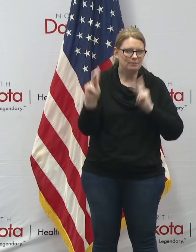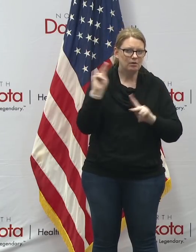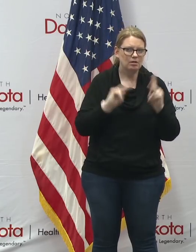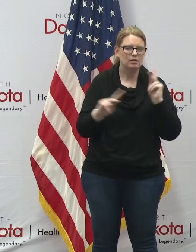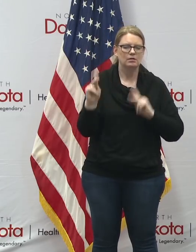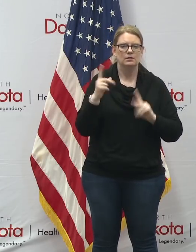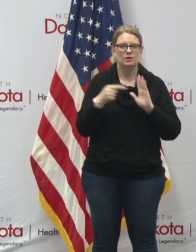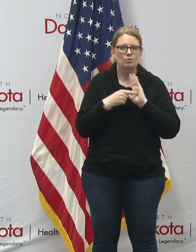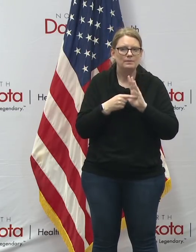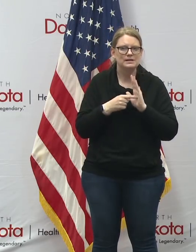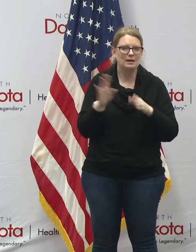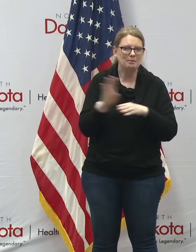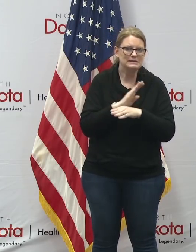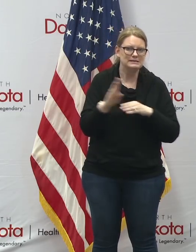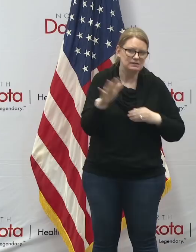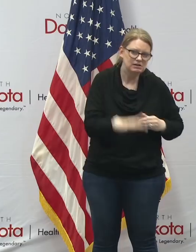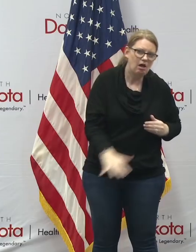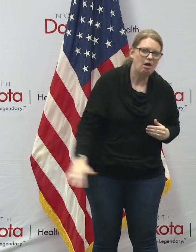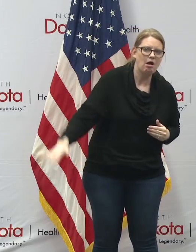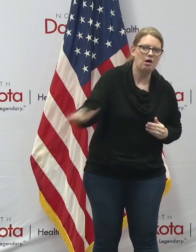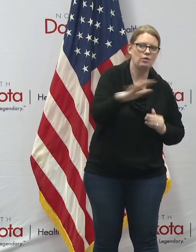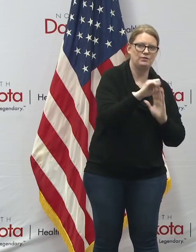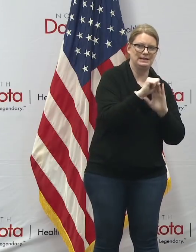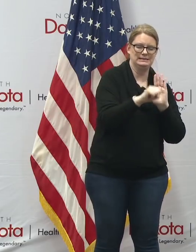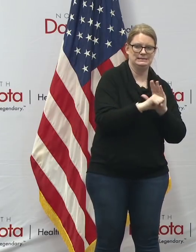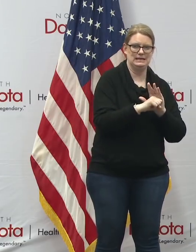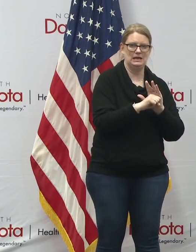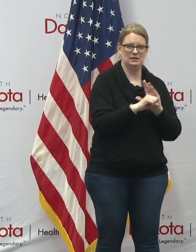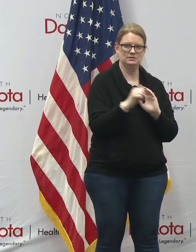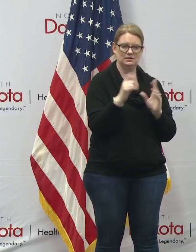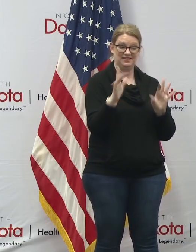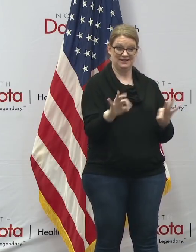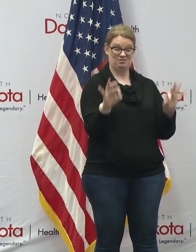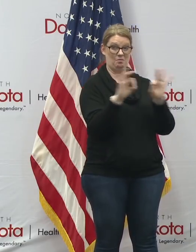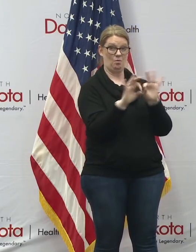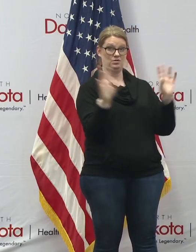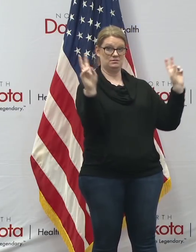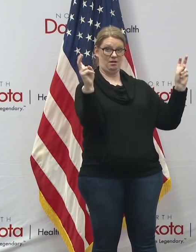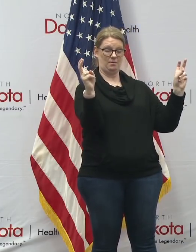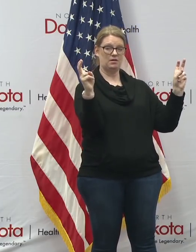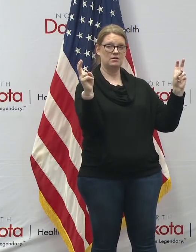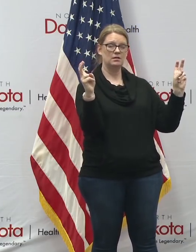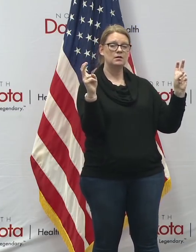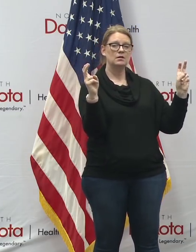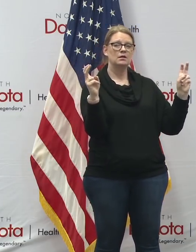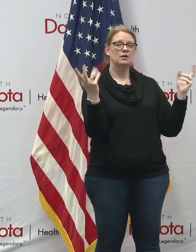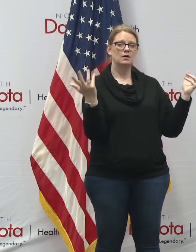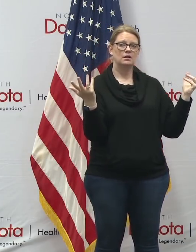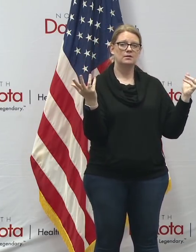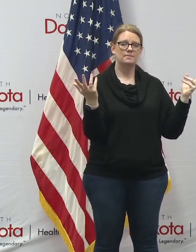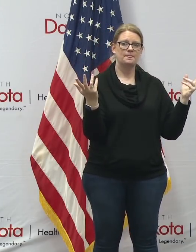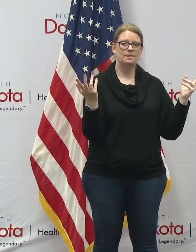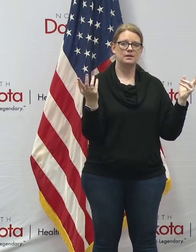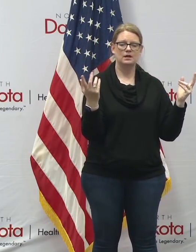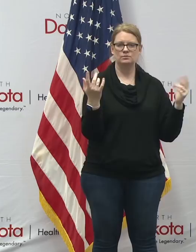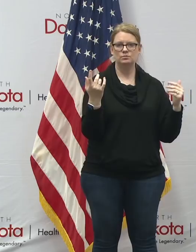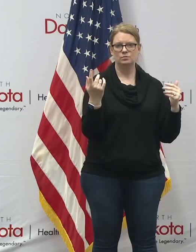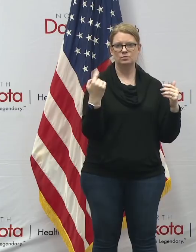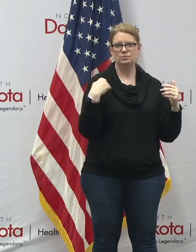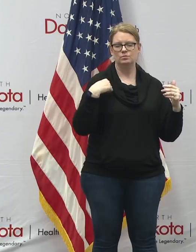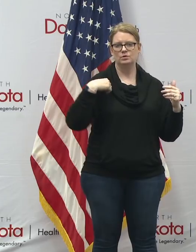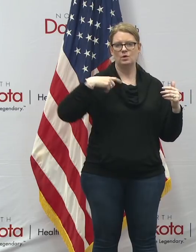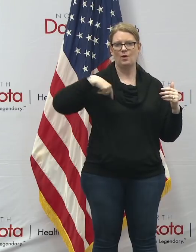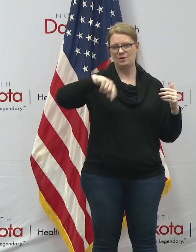representing businesses across the state one of the big topics uh on that call was something that we've already covered this